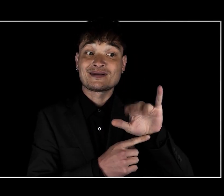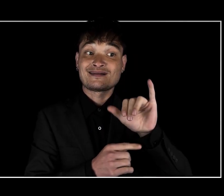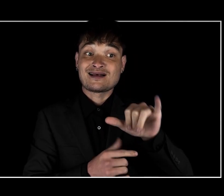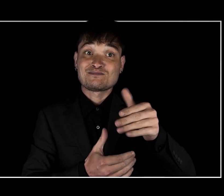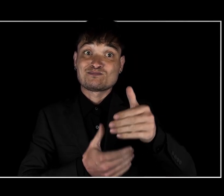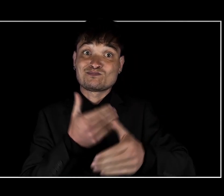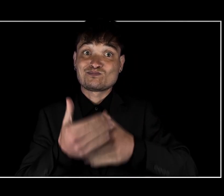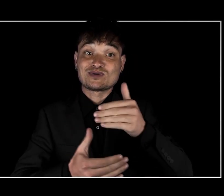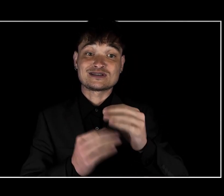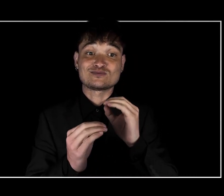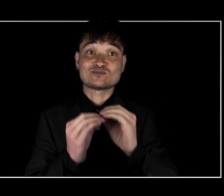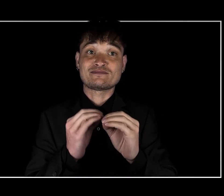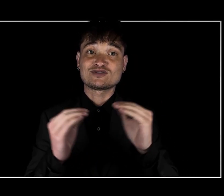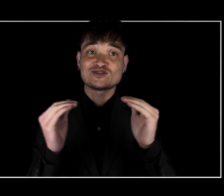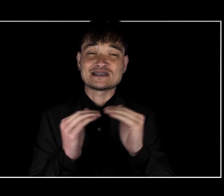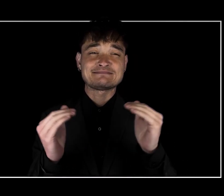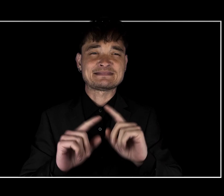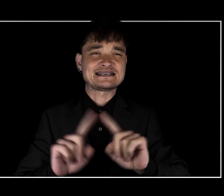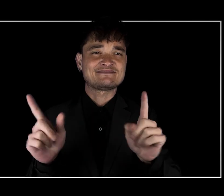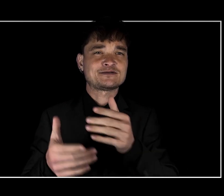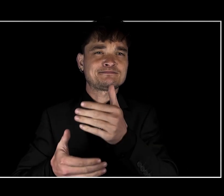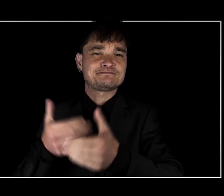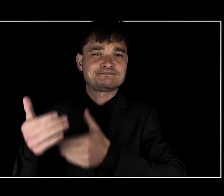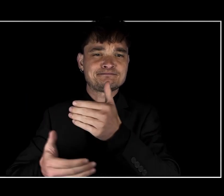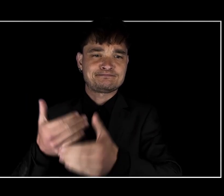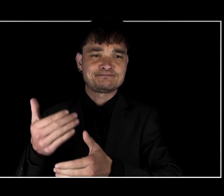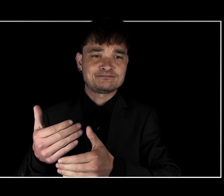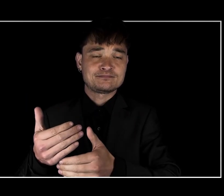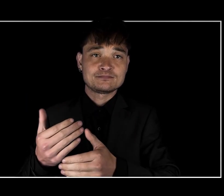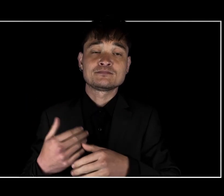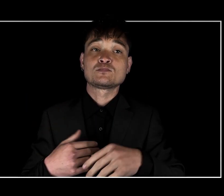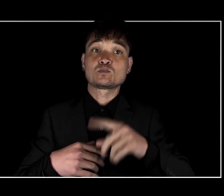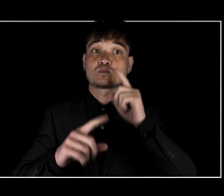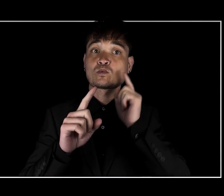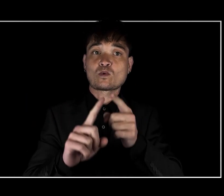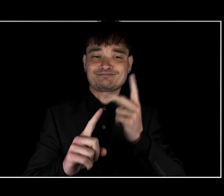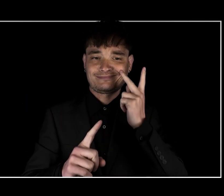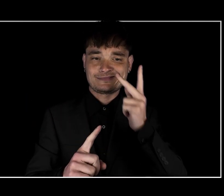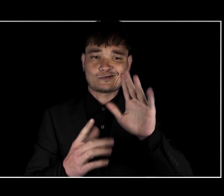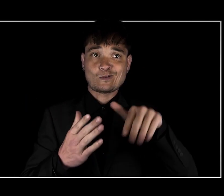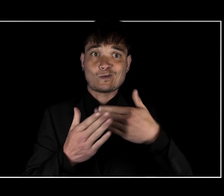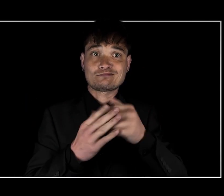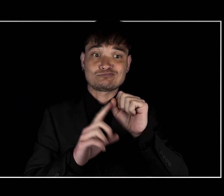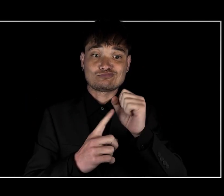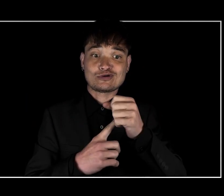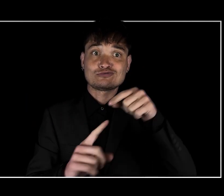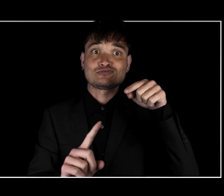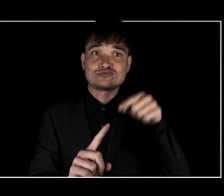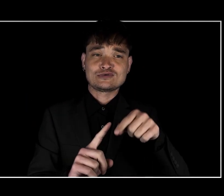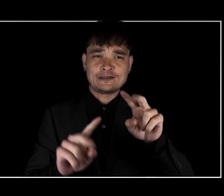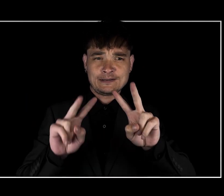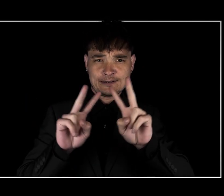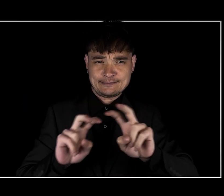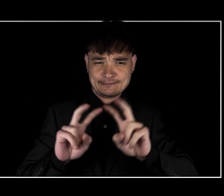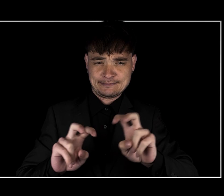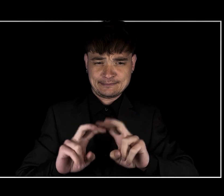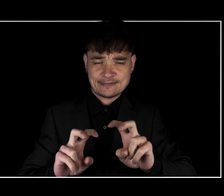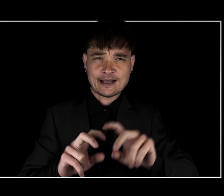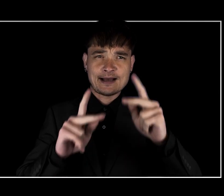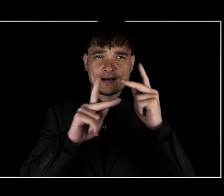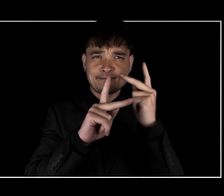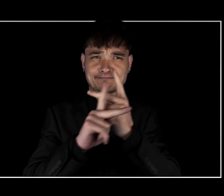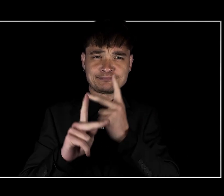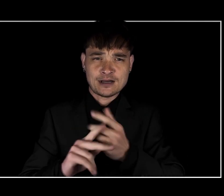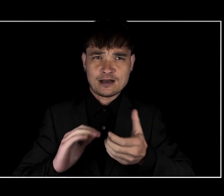Restorative justice does not. It sees everyone who has been impacted by crime as needing to